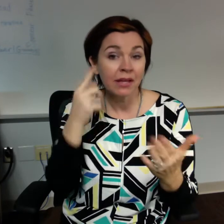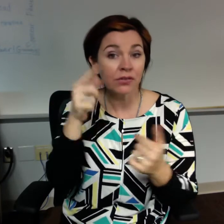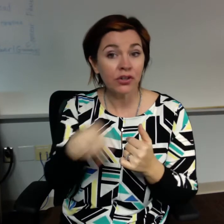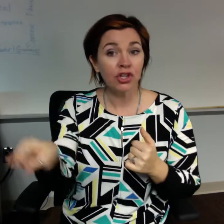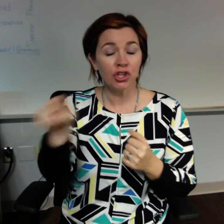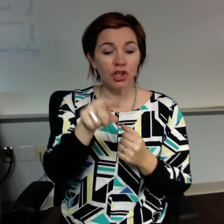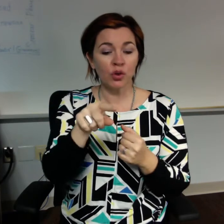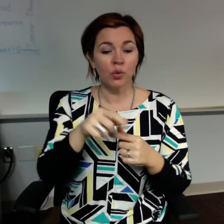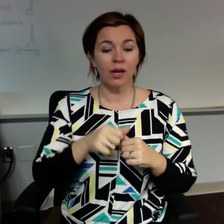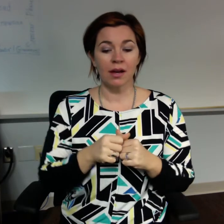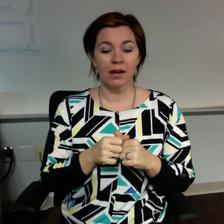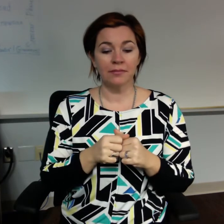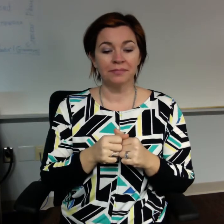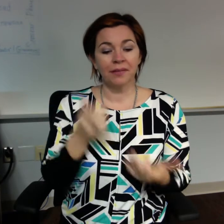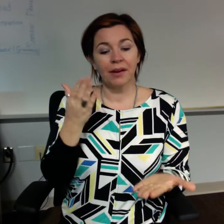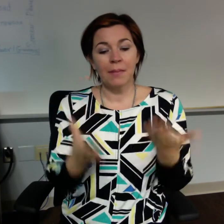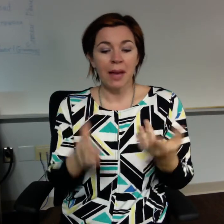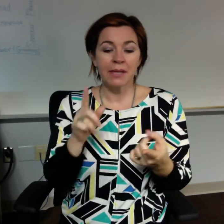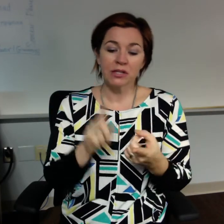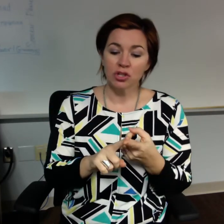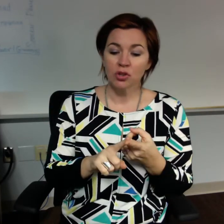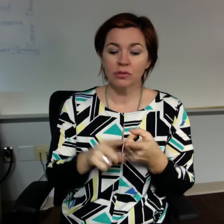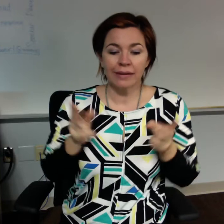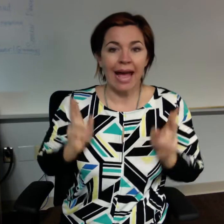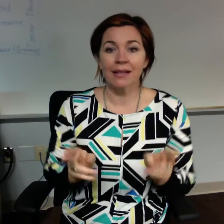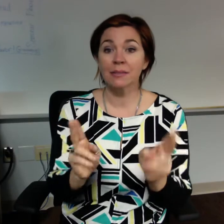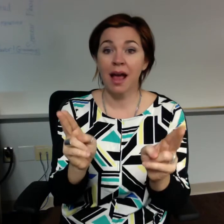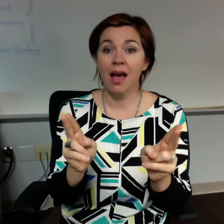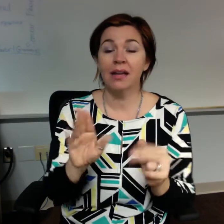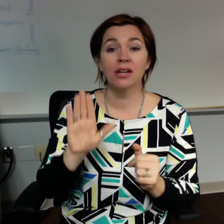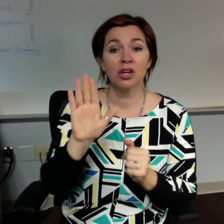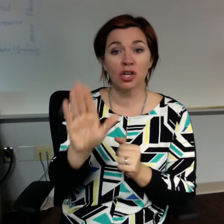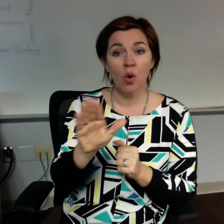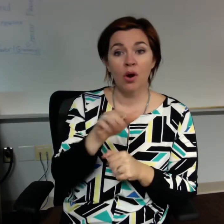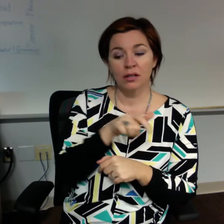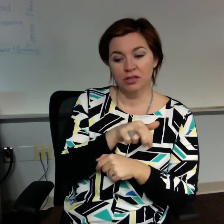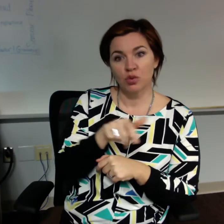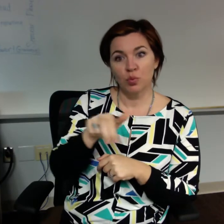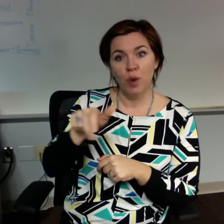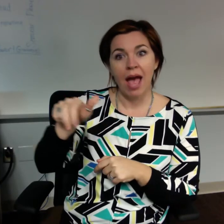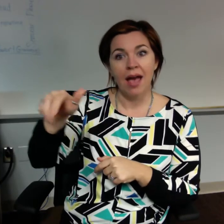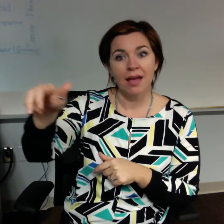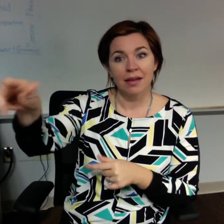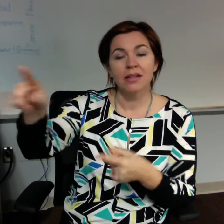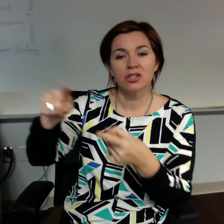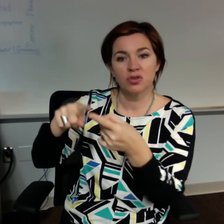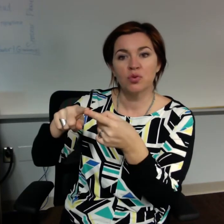expedite your trek up to the monument, is